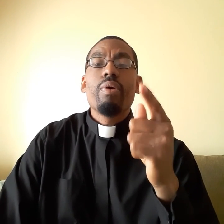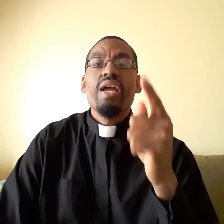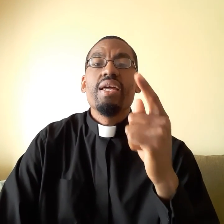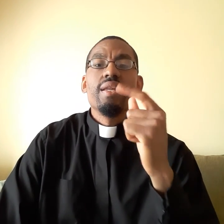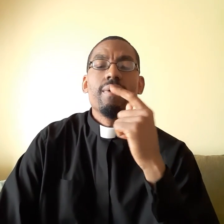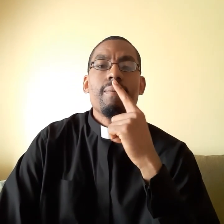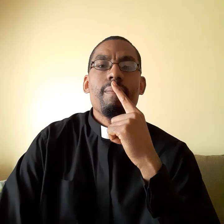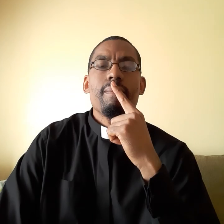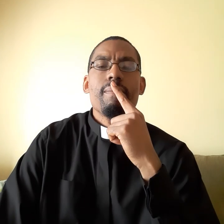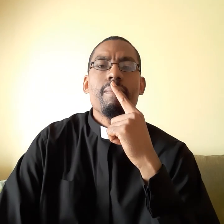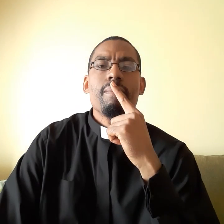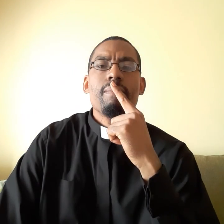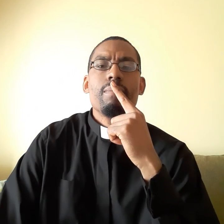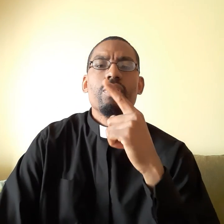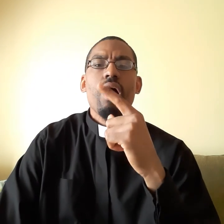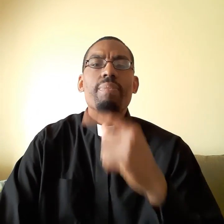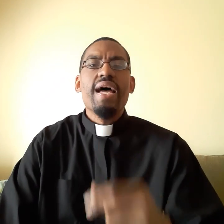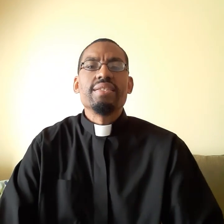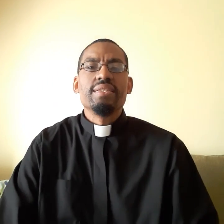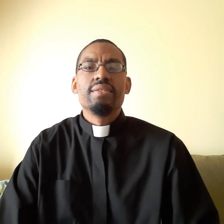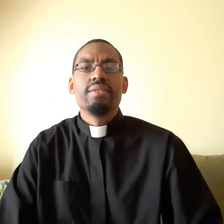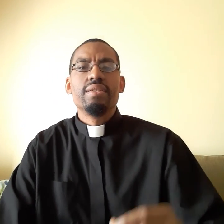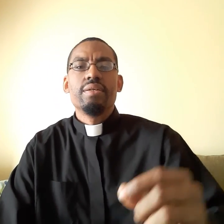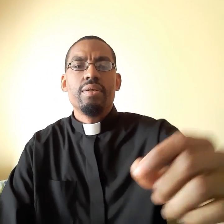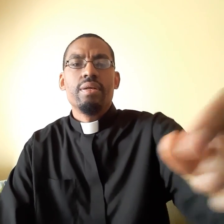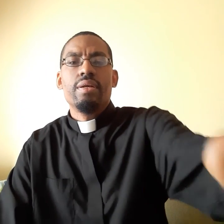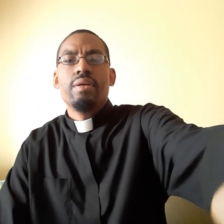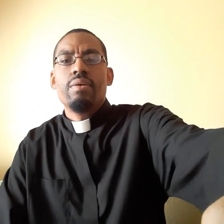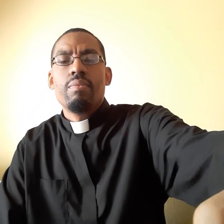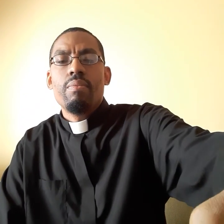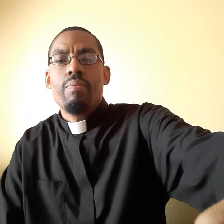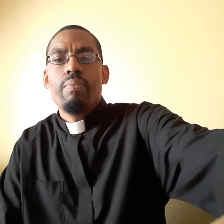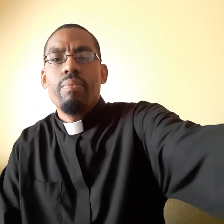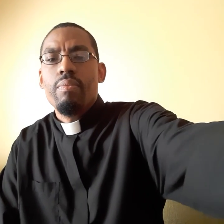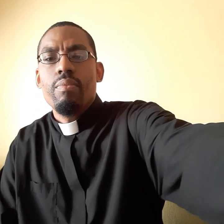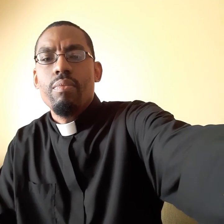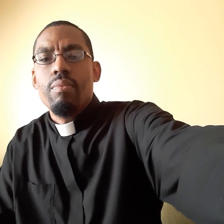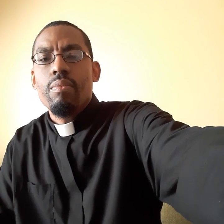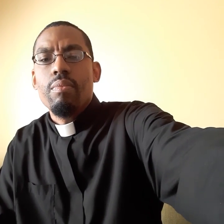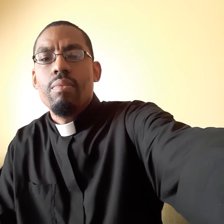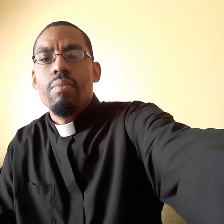praying God bless you God bless you